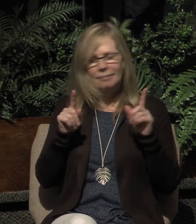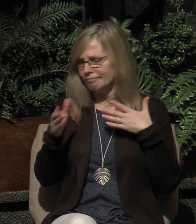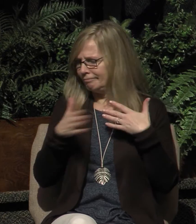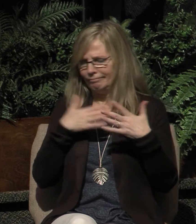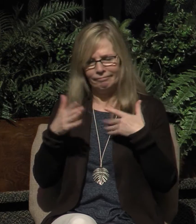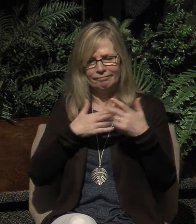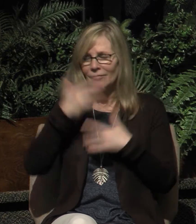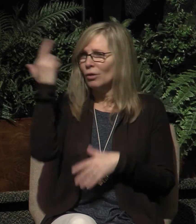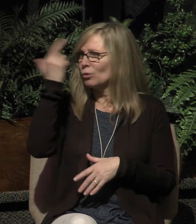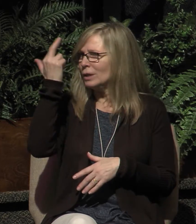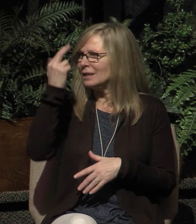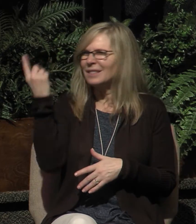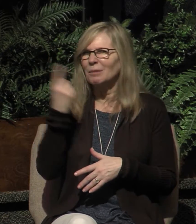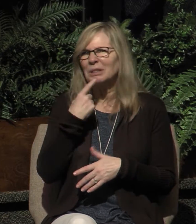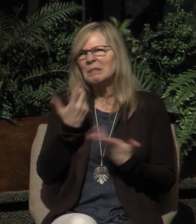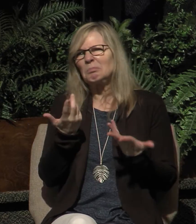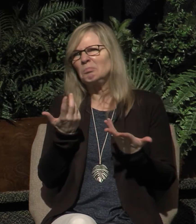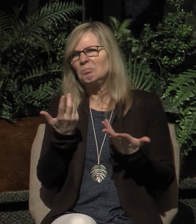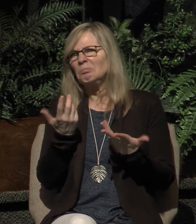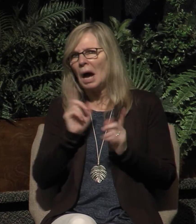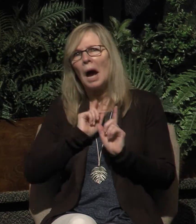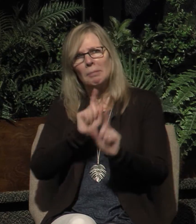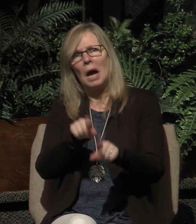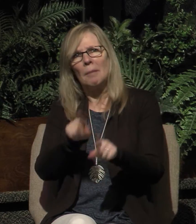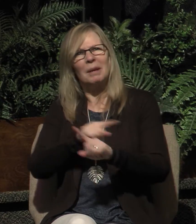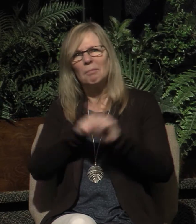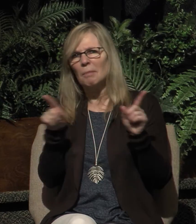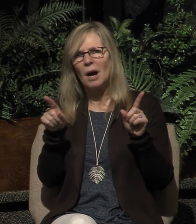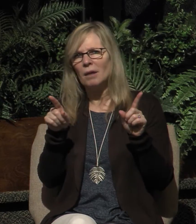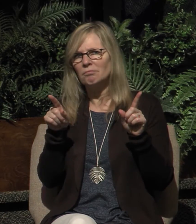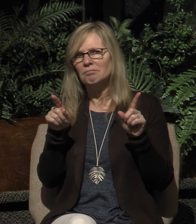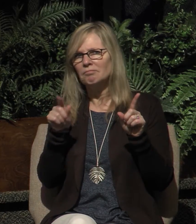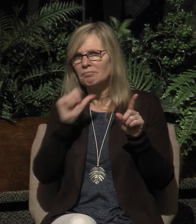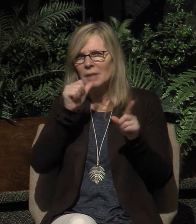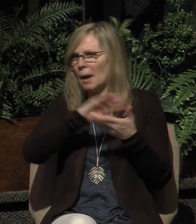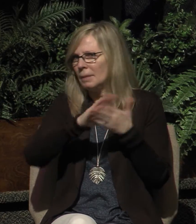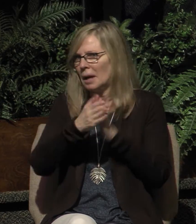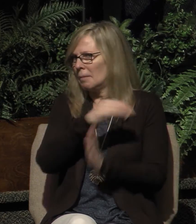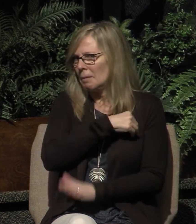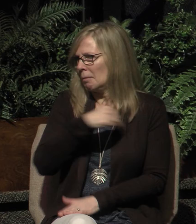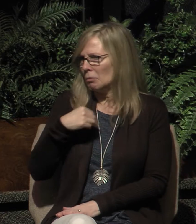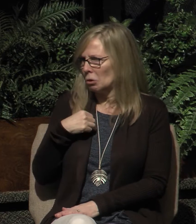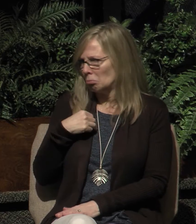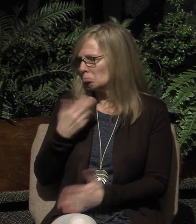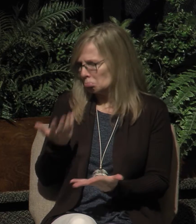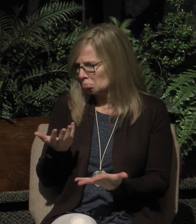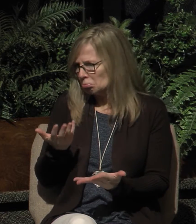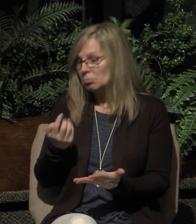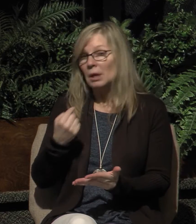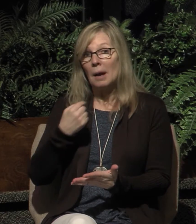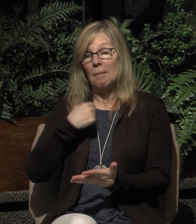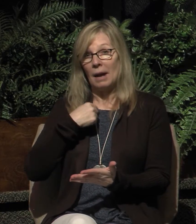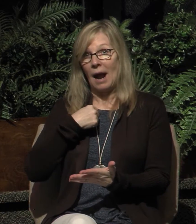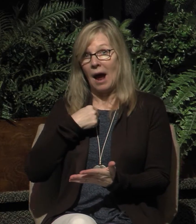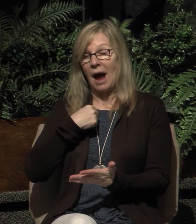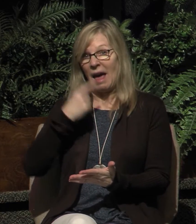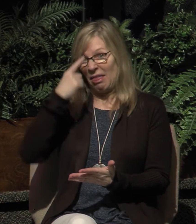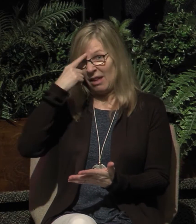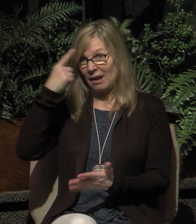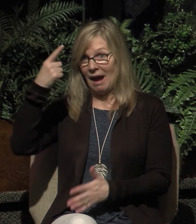might have for choosing to attend Lakeside and not be a member of the church, I find that one half of the